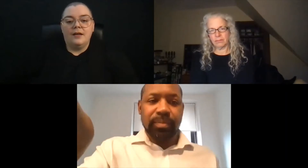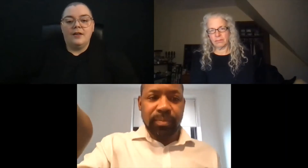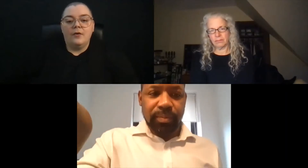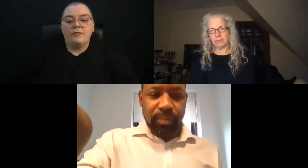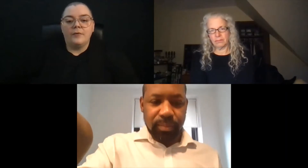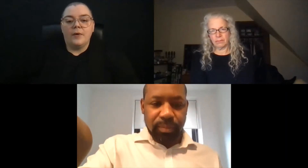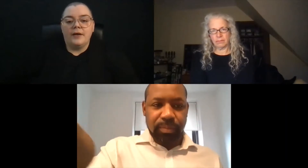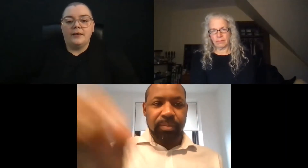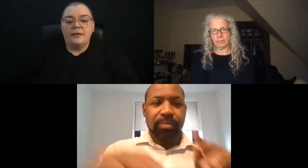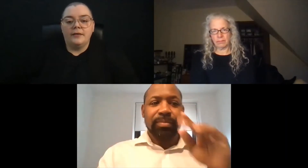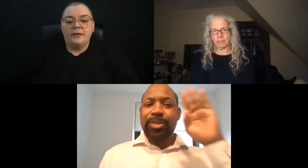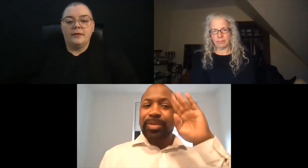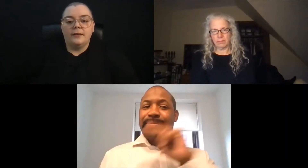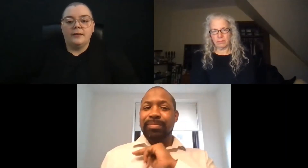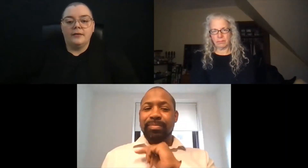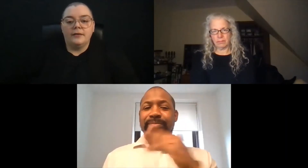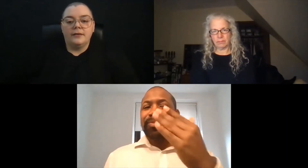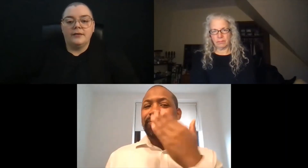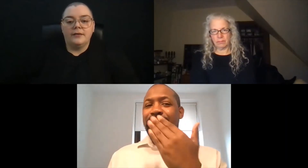Hello, everyone.